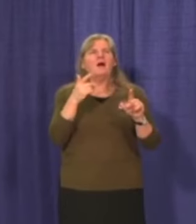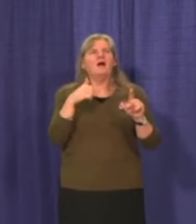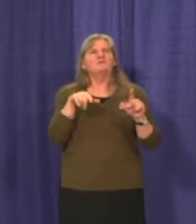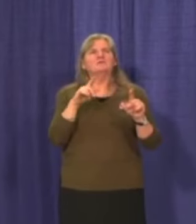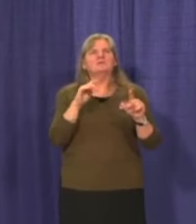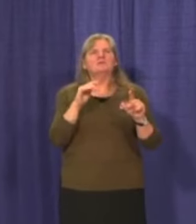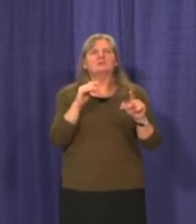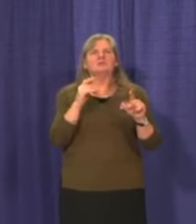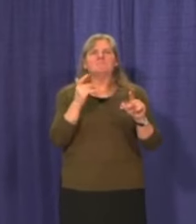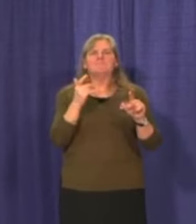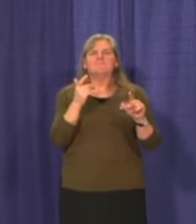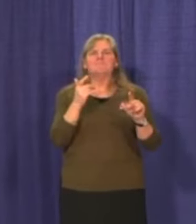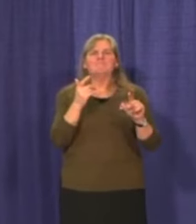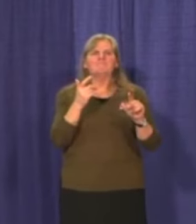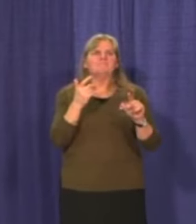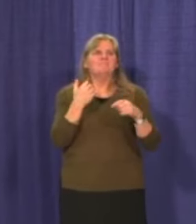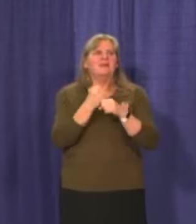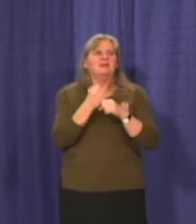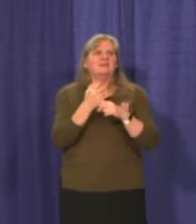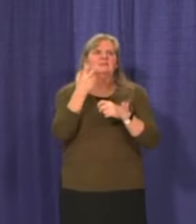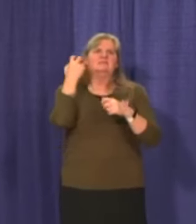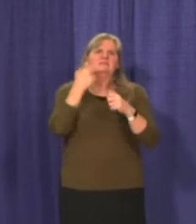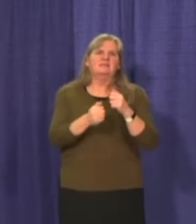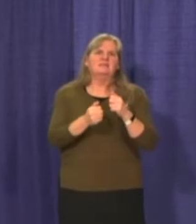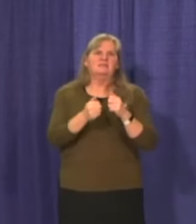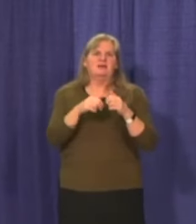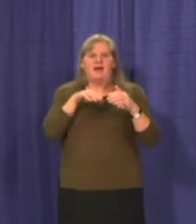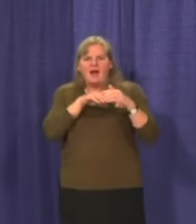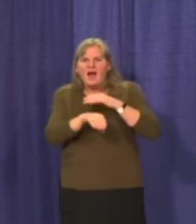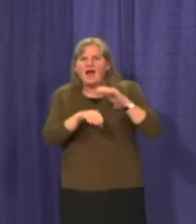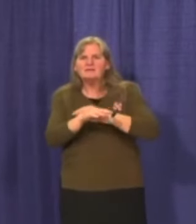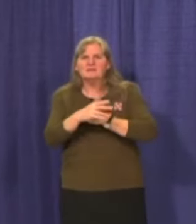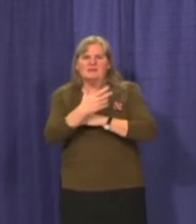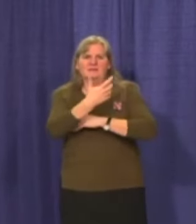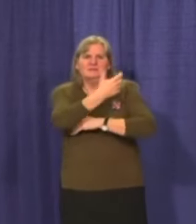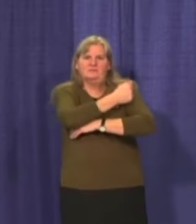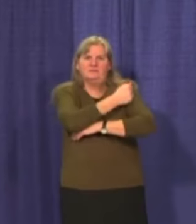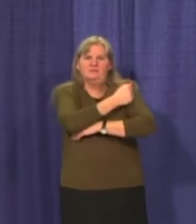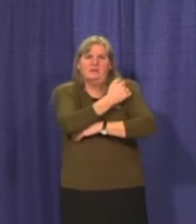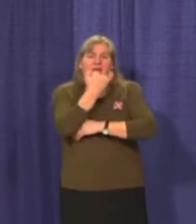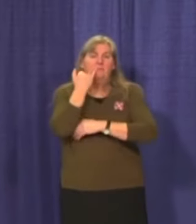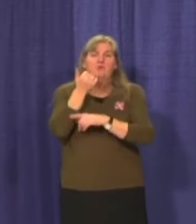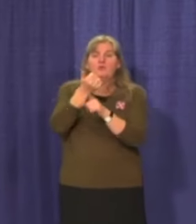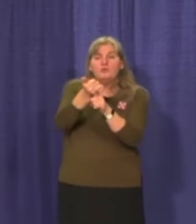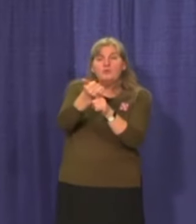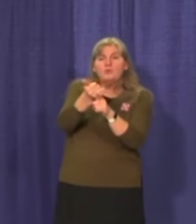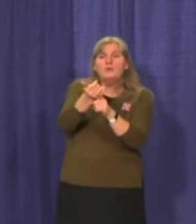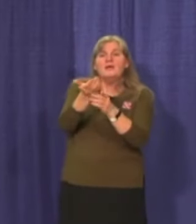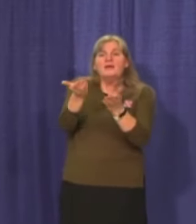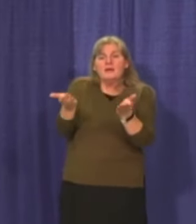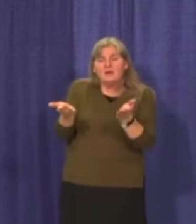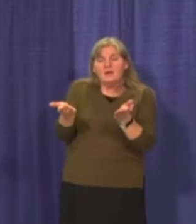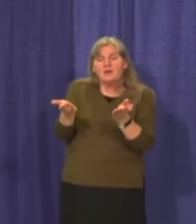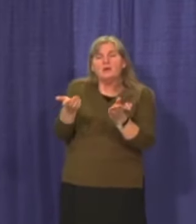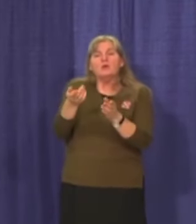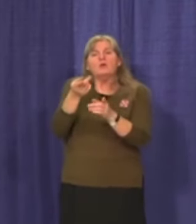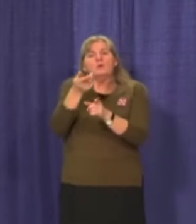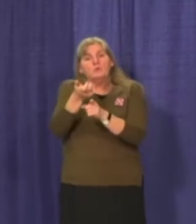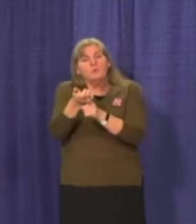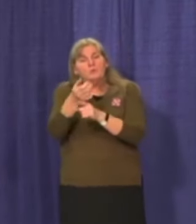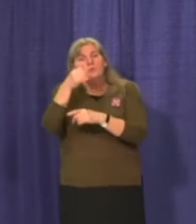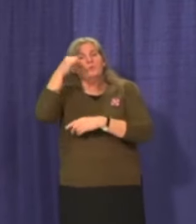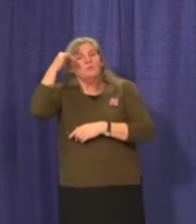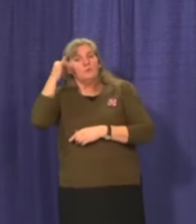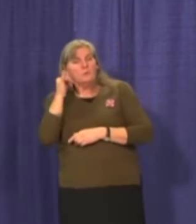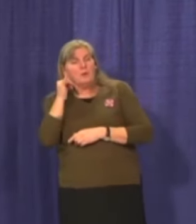to make this difficult for Yukoners to come. So if you are here and you're resident here, and I won't name names, but I